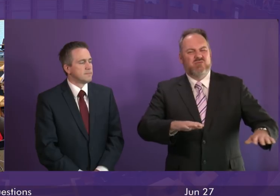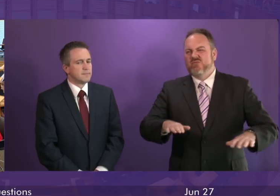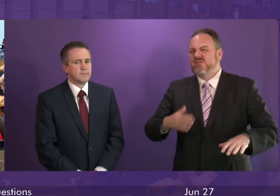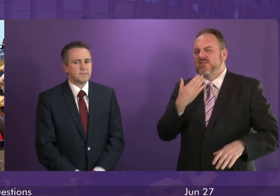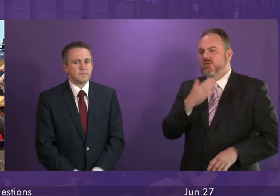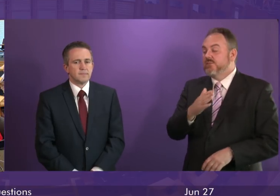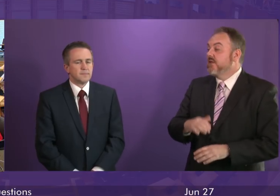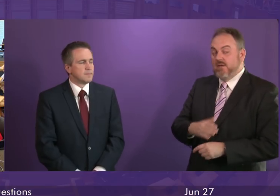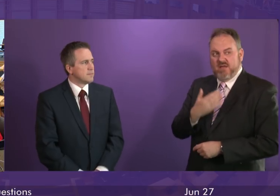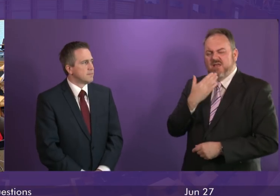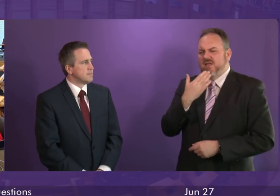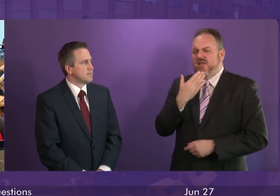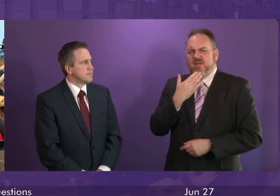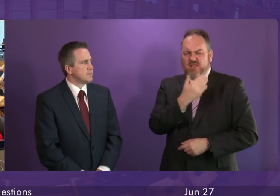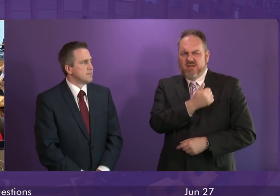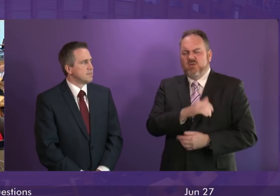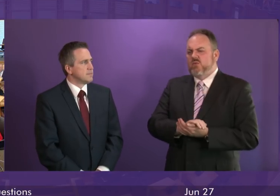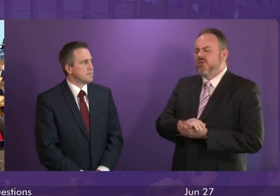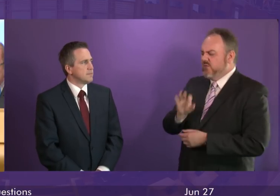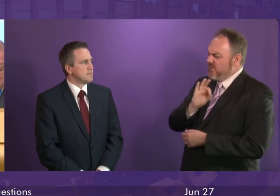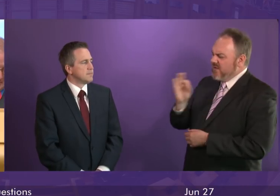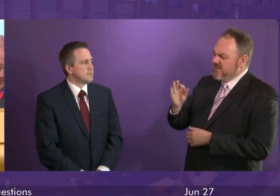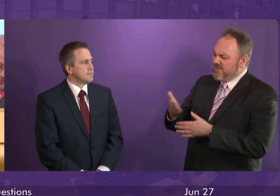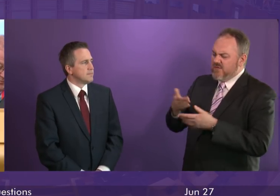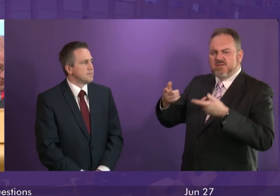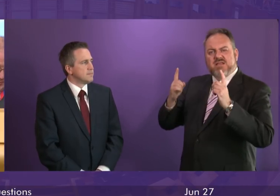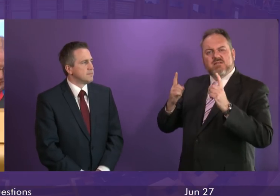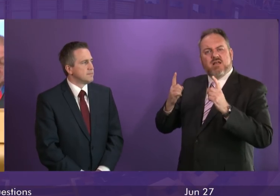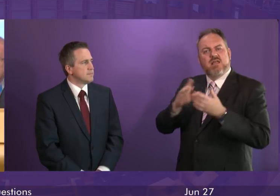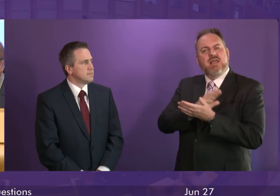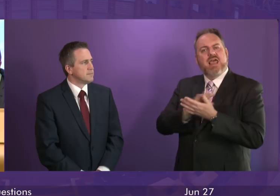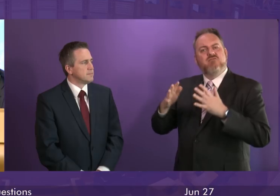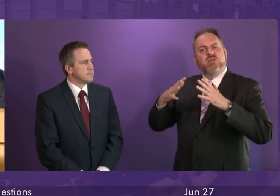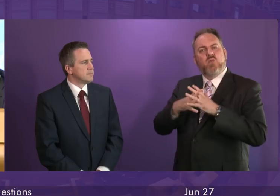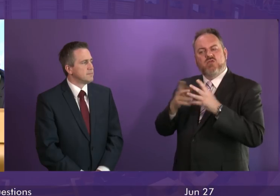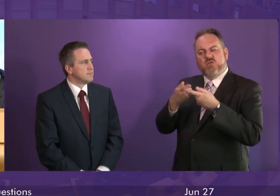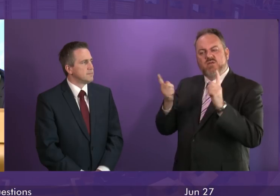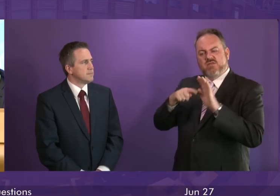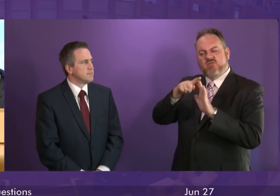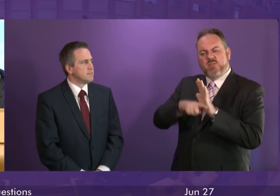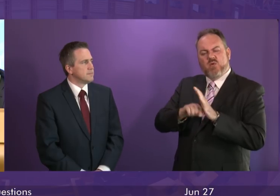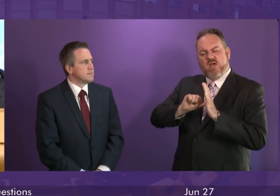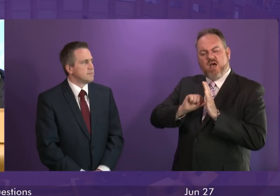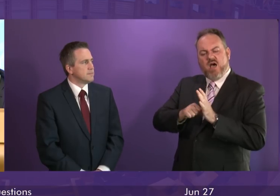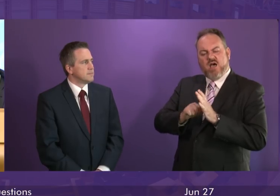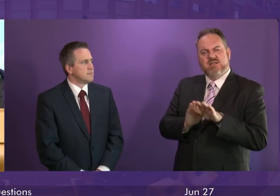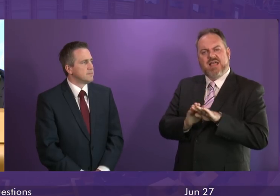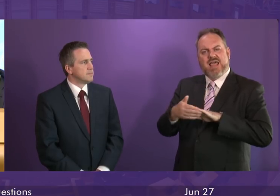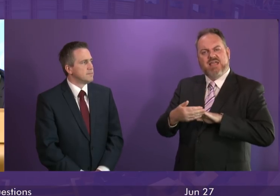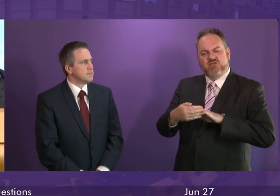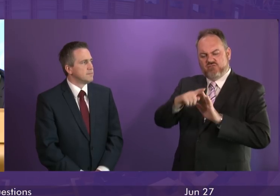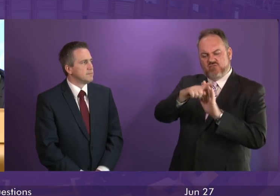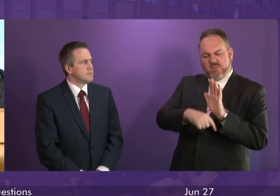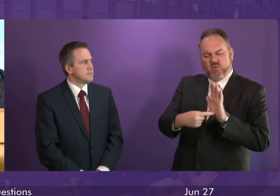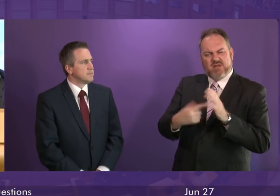Thank you, President Officer. To ask the First Minister, in light of the Heriot-Watt University report, Hard Edges Scotland, what the Scottish Government